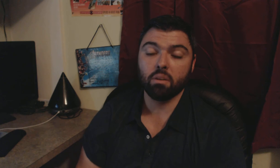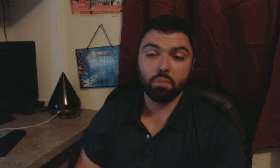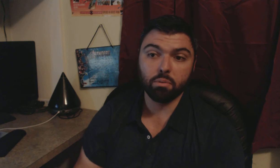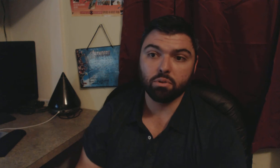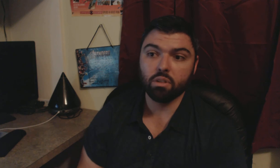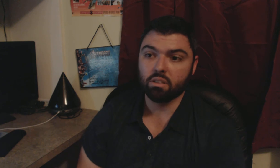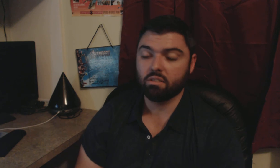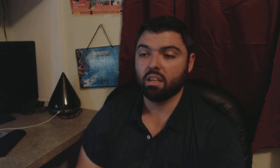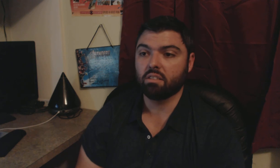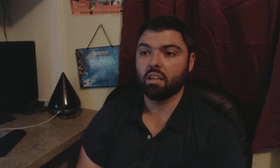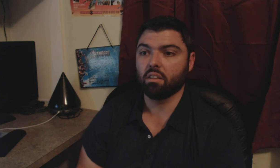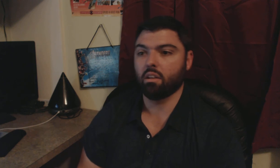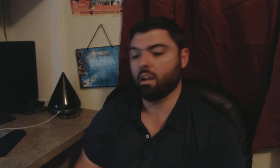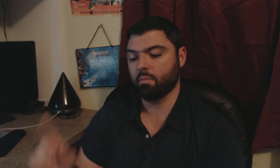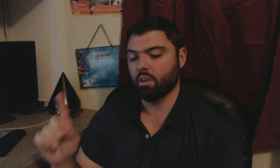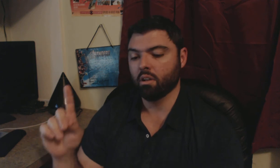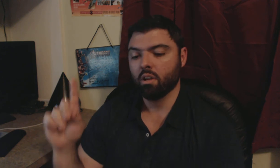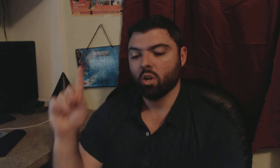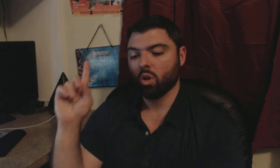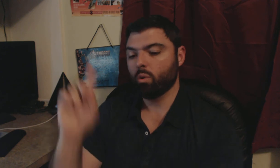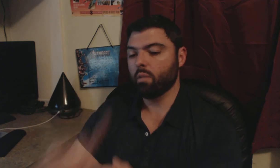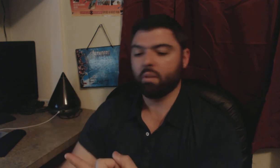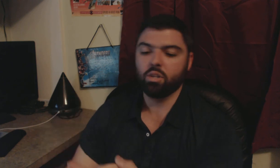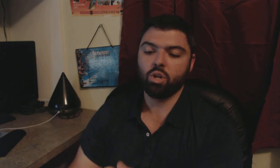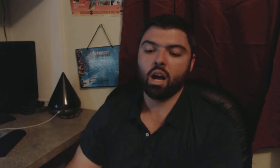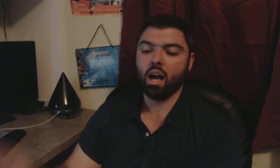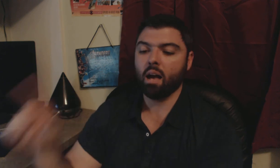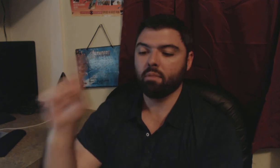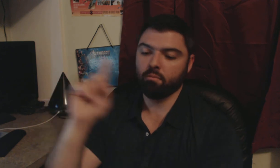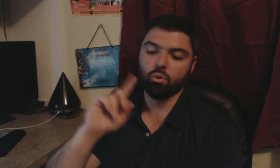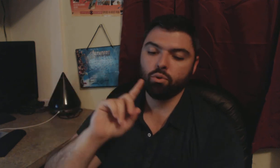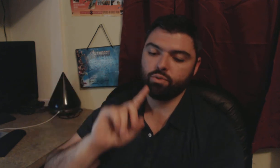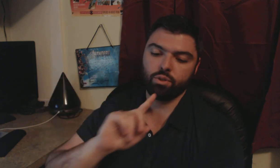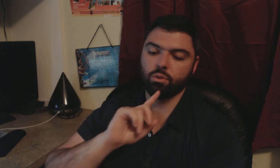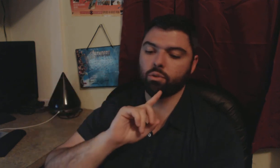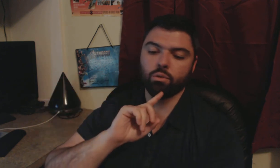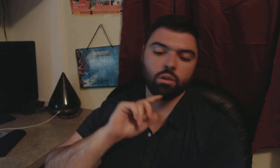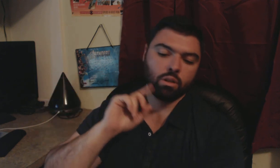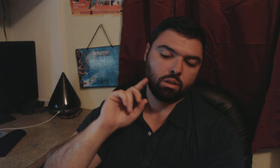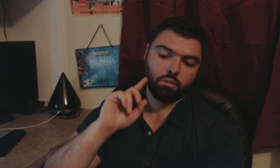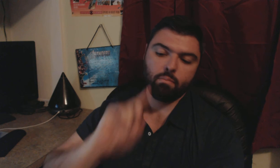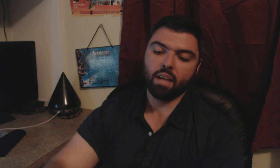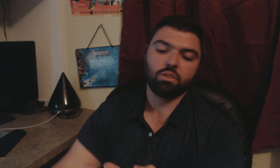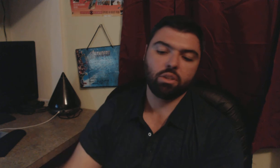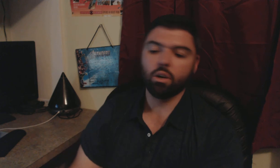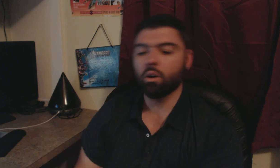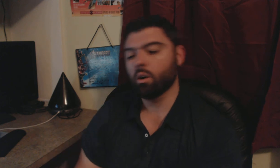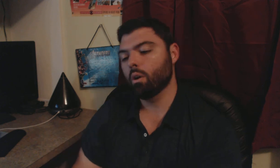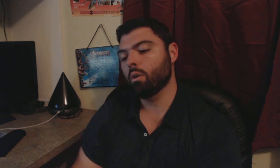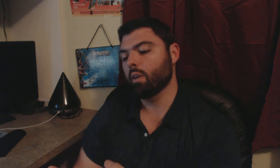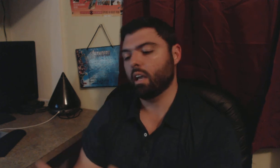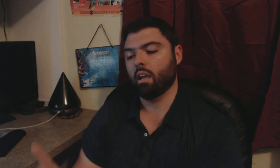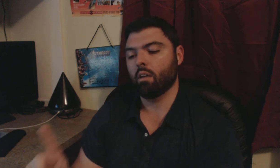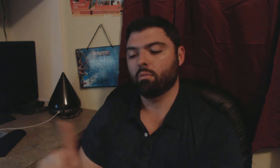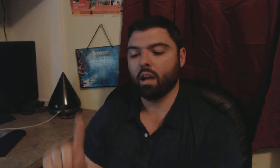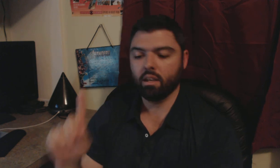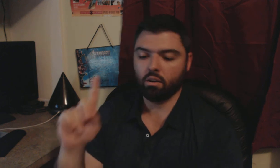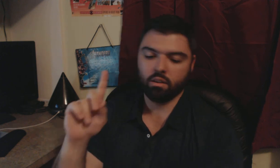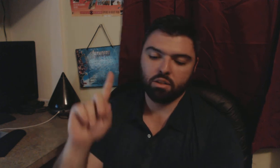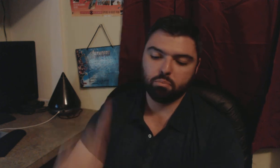some people do this they certainly i'm gonna quit my job and move to mexico and write all these